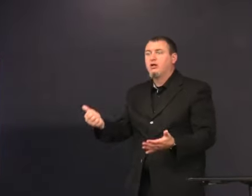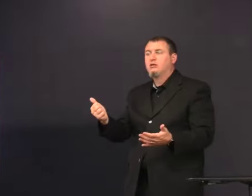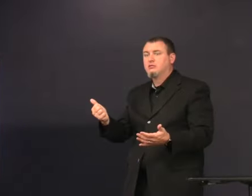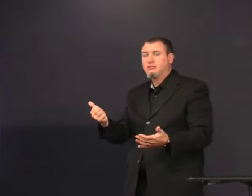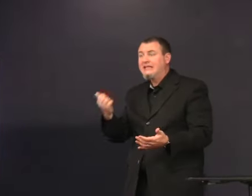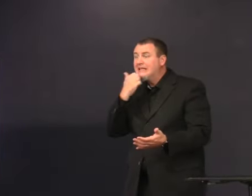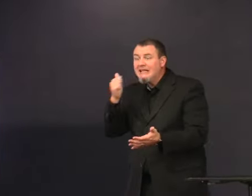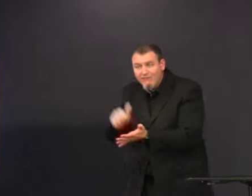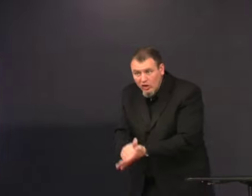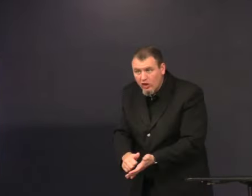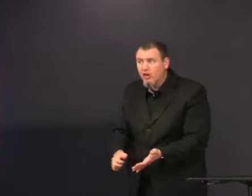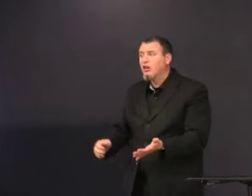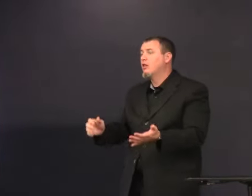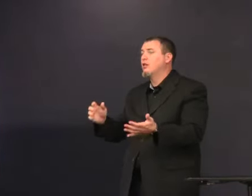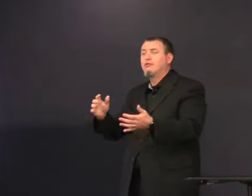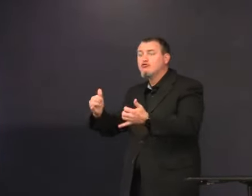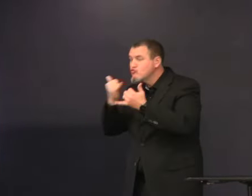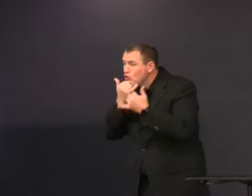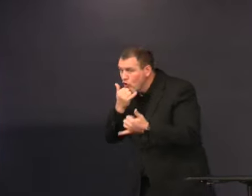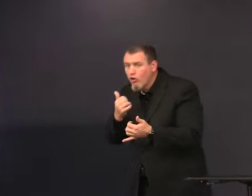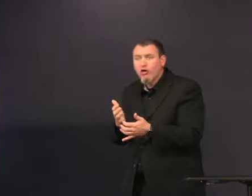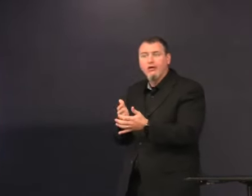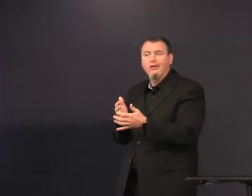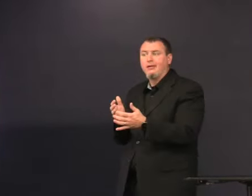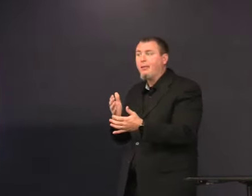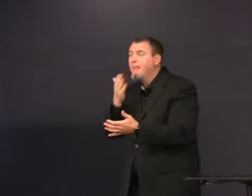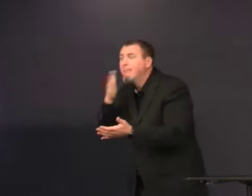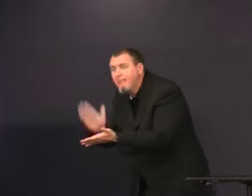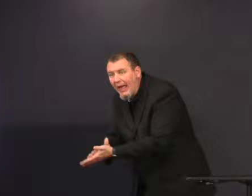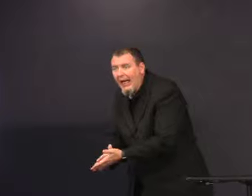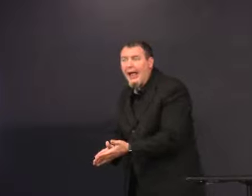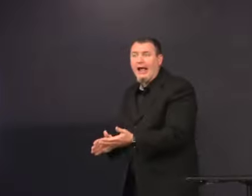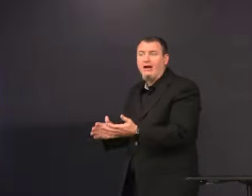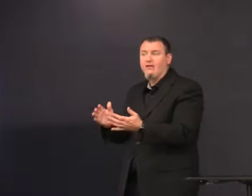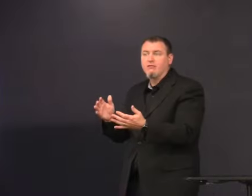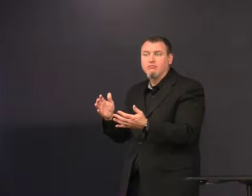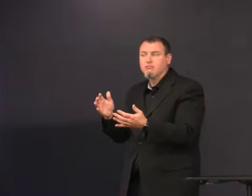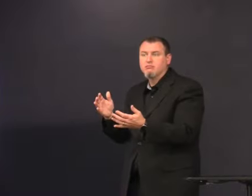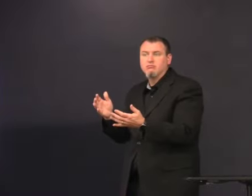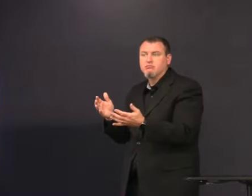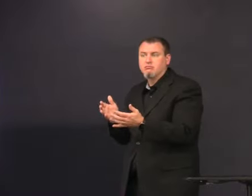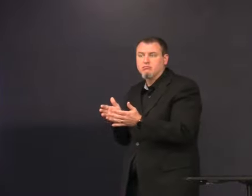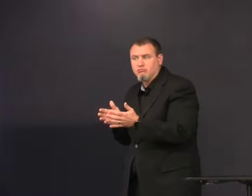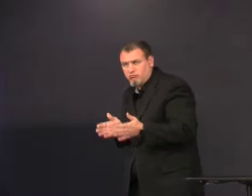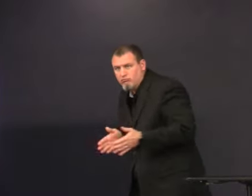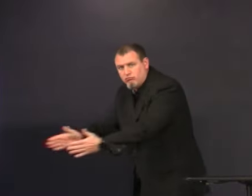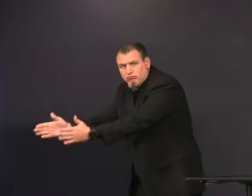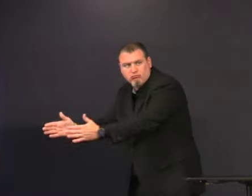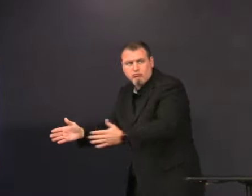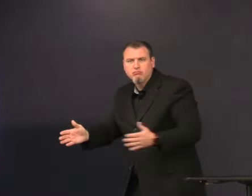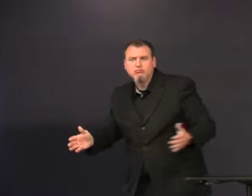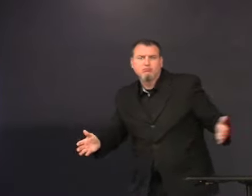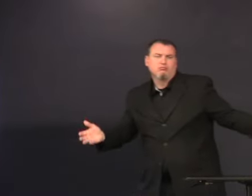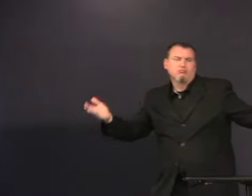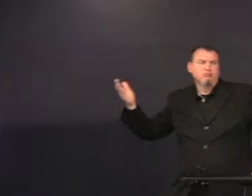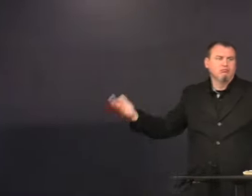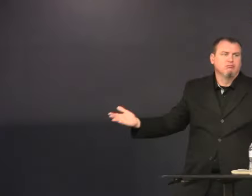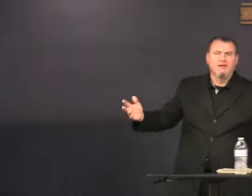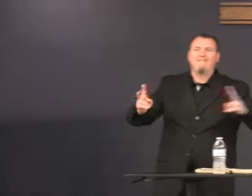dumb, evil, wrong, bad, that